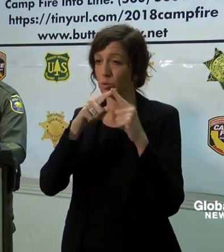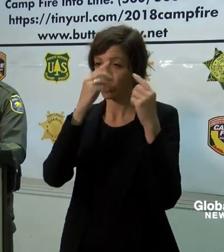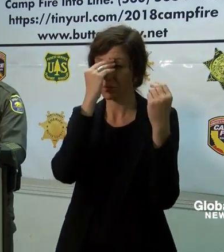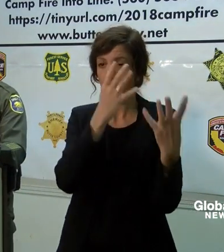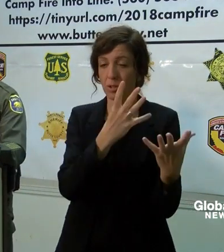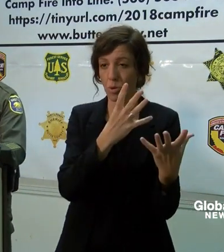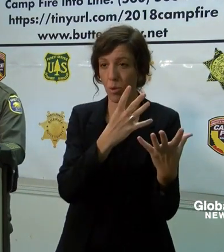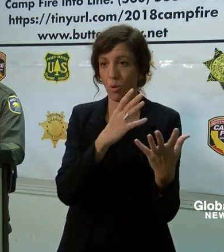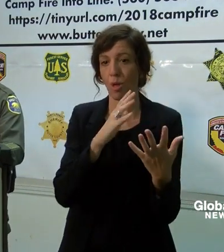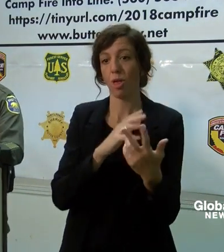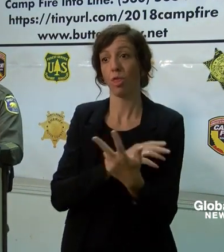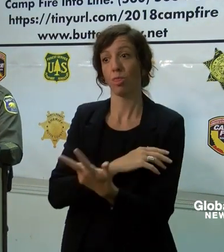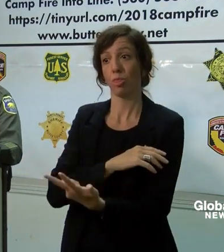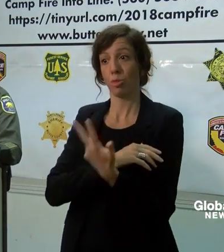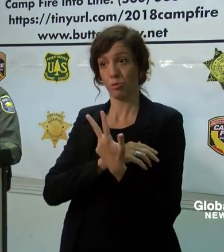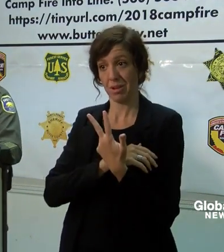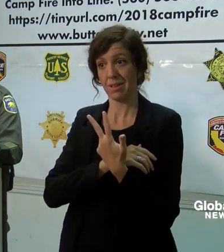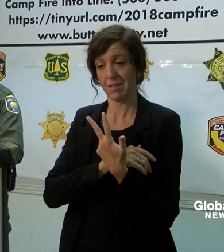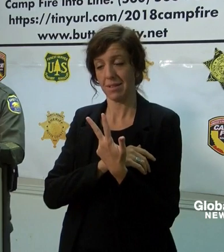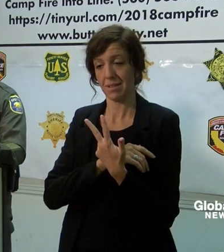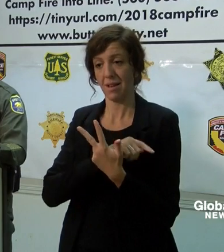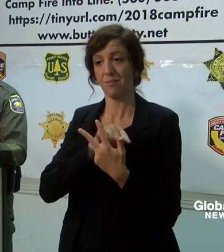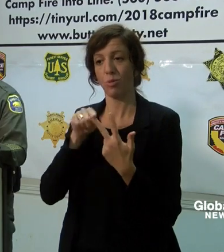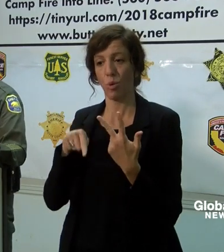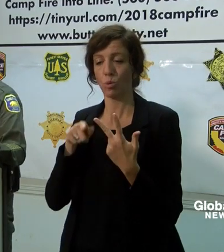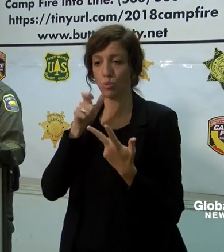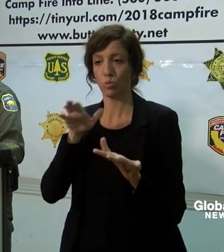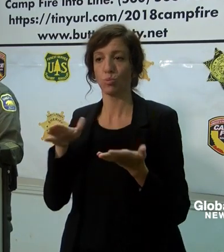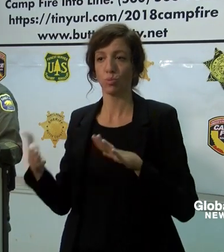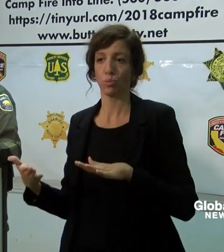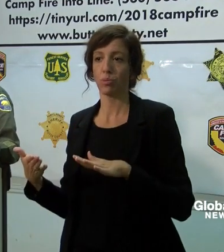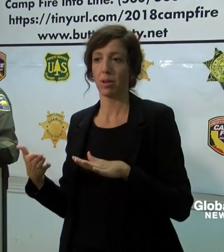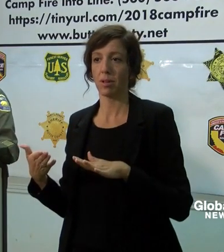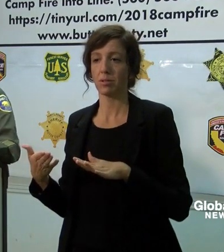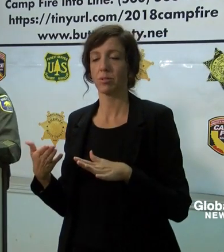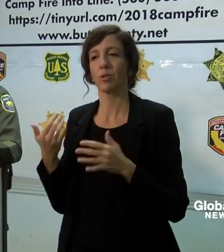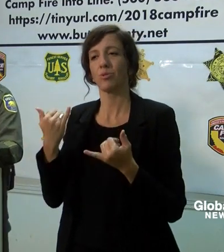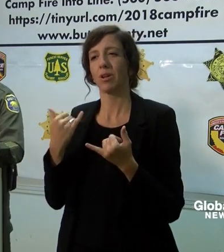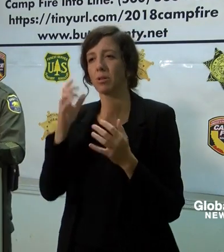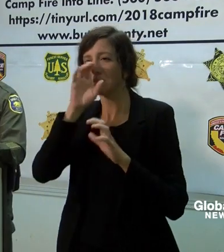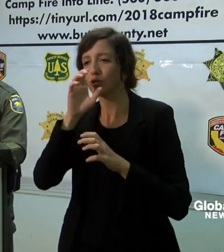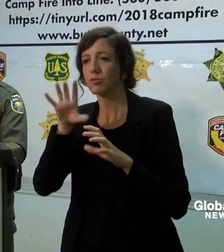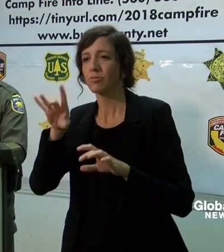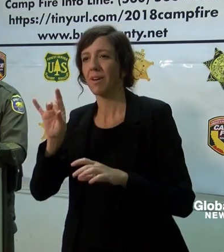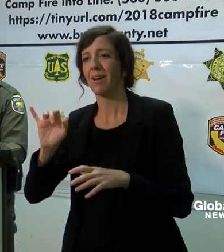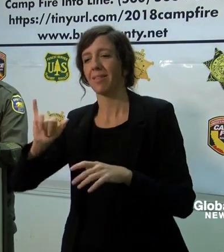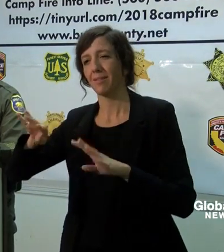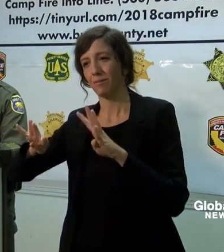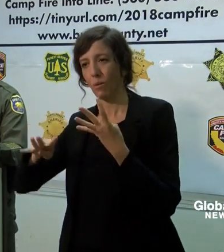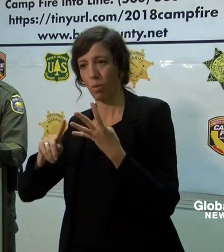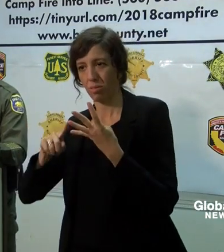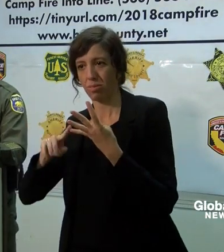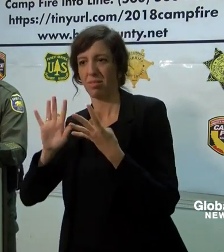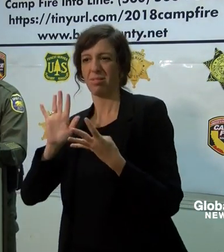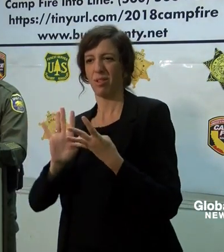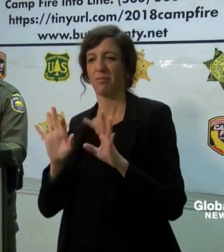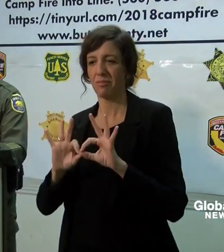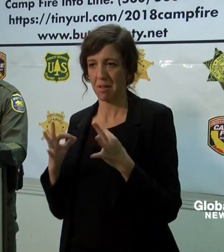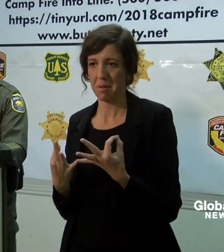for three of those four deceased individuals. We're working to notify the next of kin on the 4th.